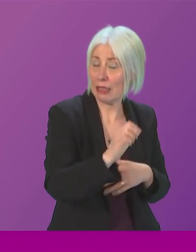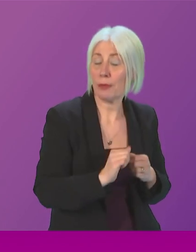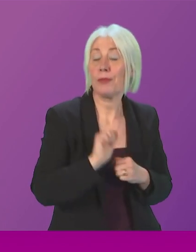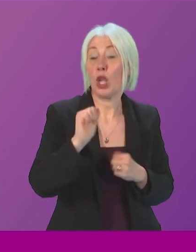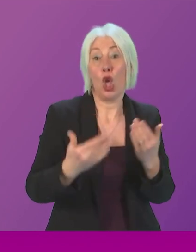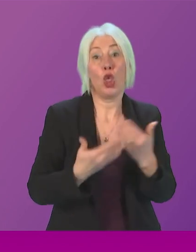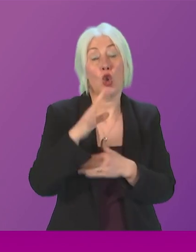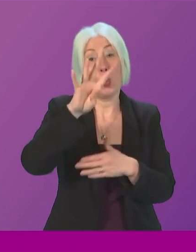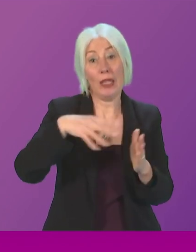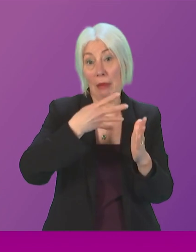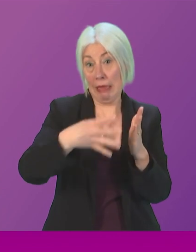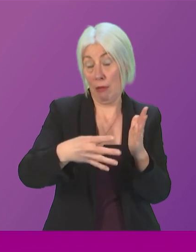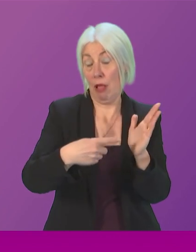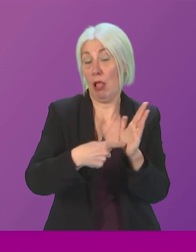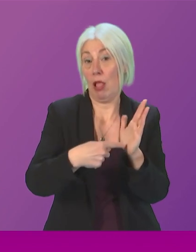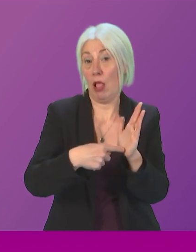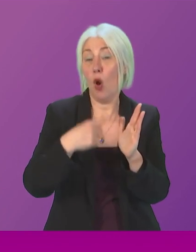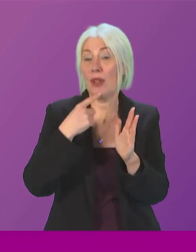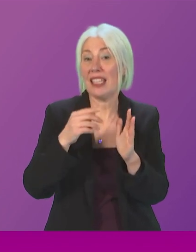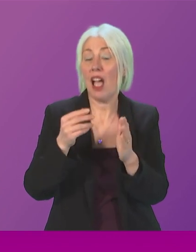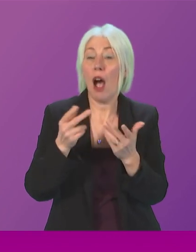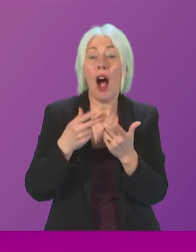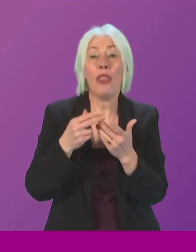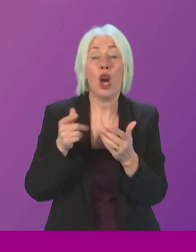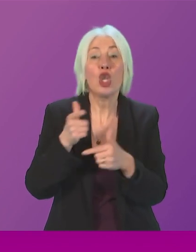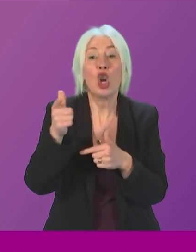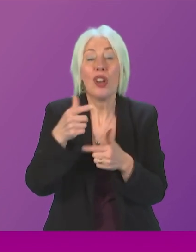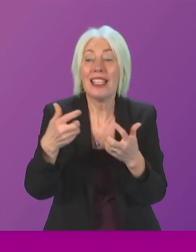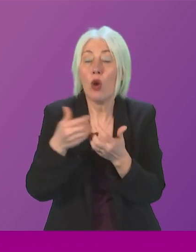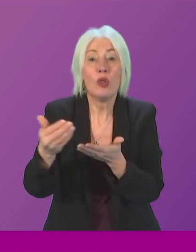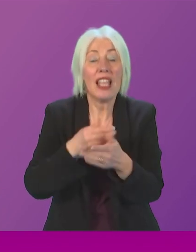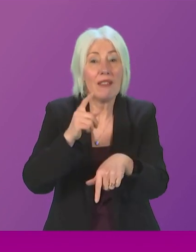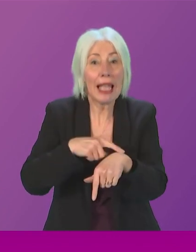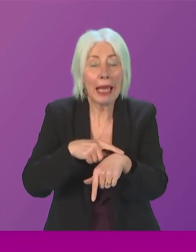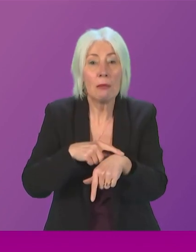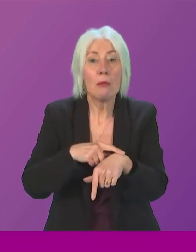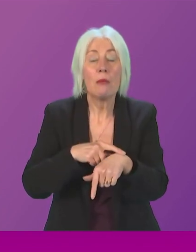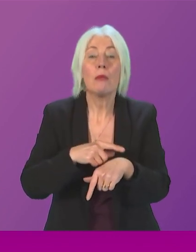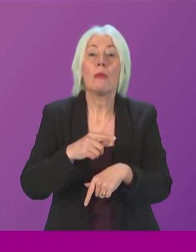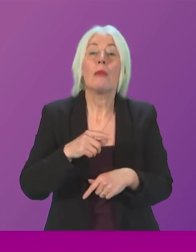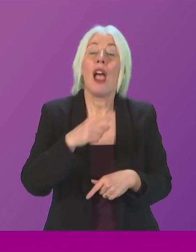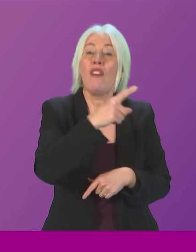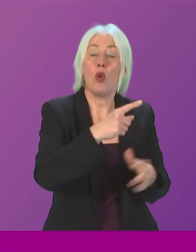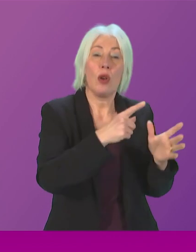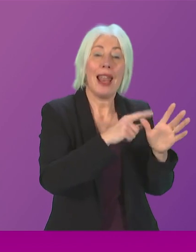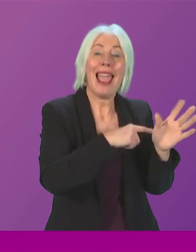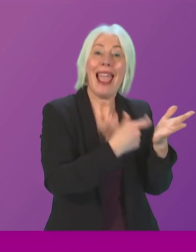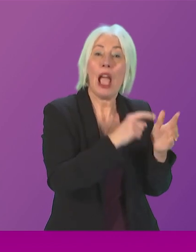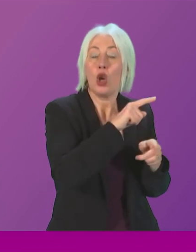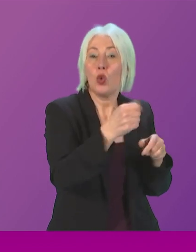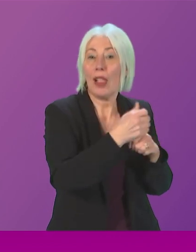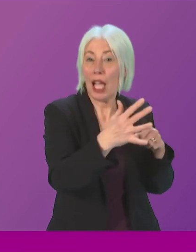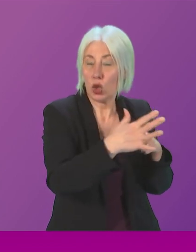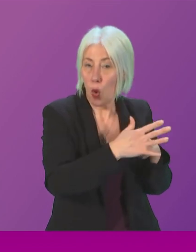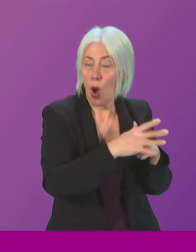timetable will also provide journey saving times for those passengers travelling on the air to Glasgow route and following on from